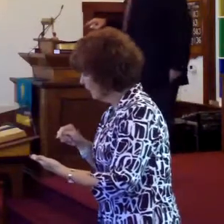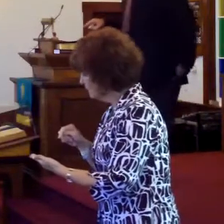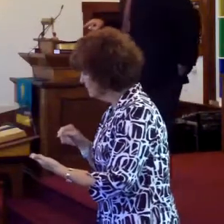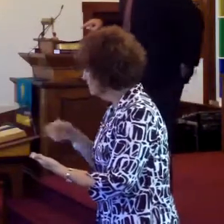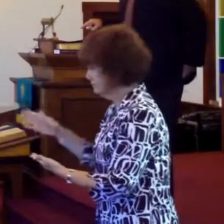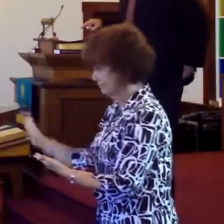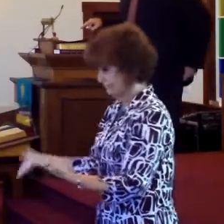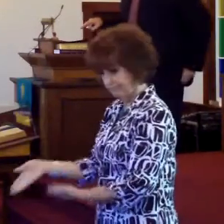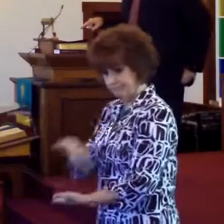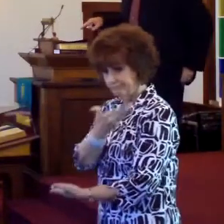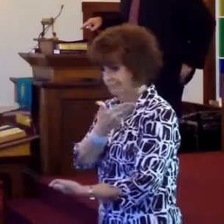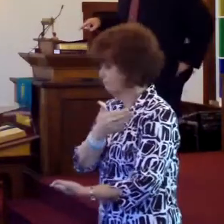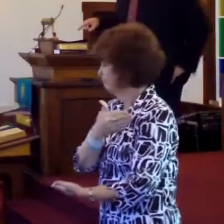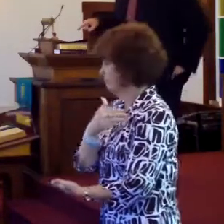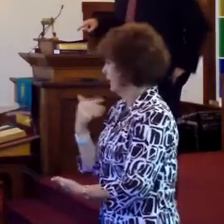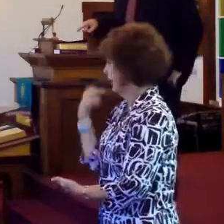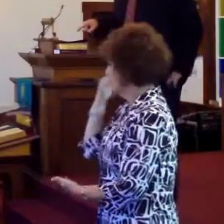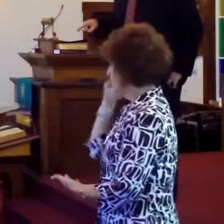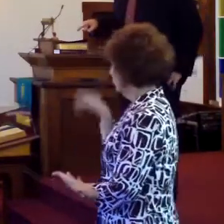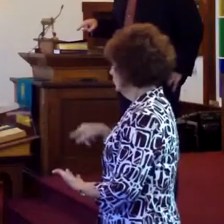depart from me, I don't know who you are.